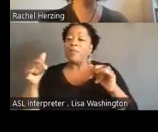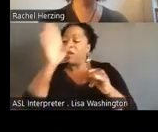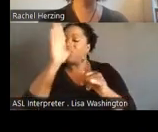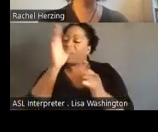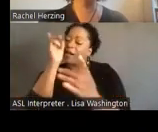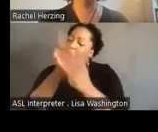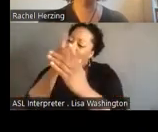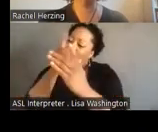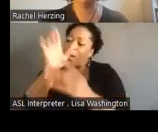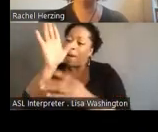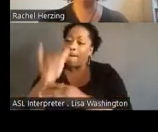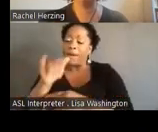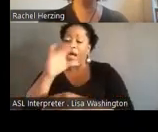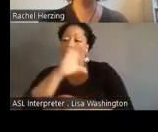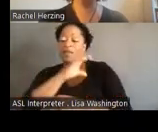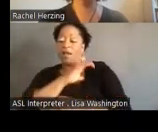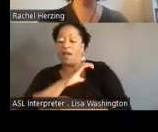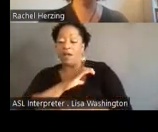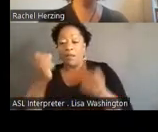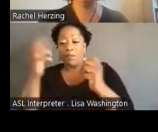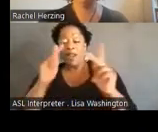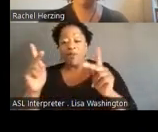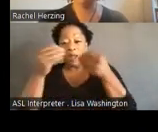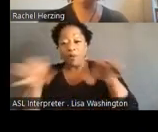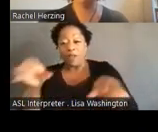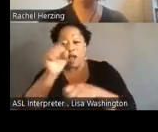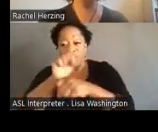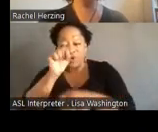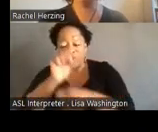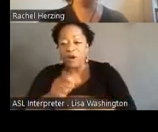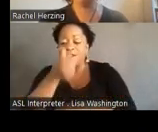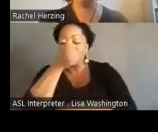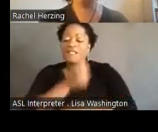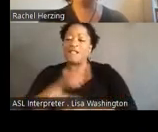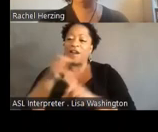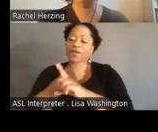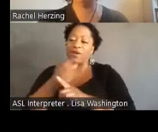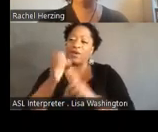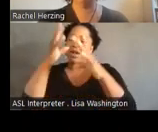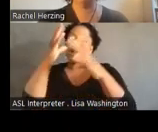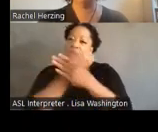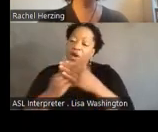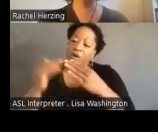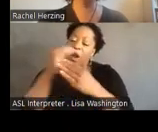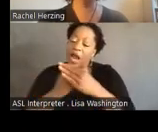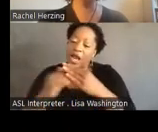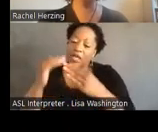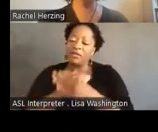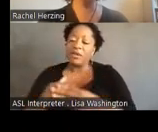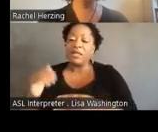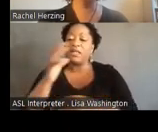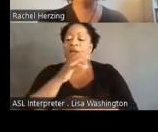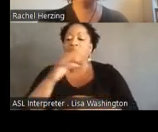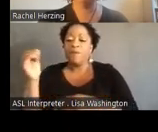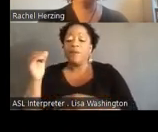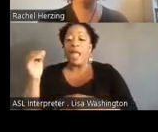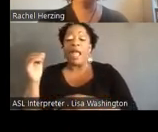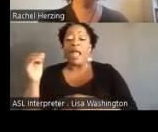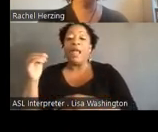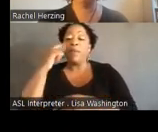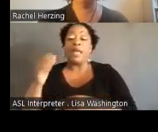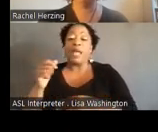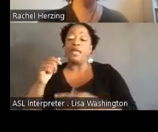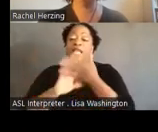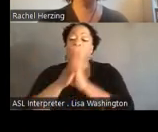A number of them lost jobs, suffered harassment, and their families suffered harassment as a result of their leadership,